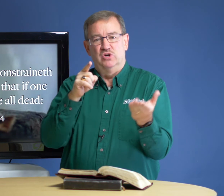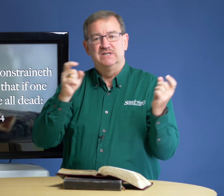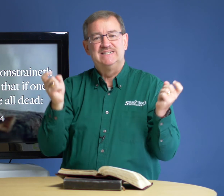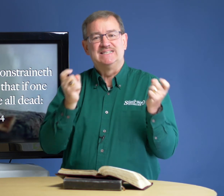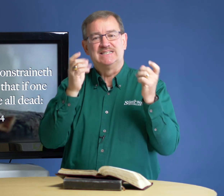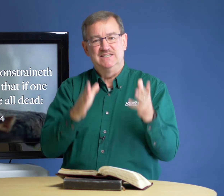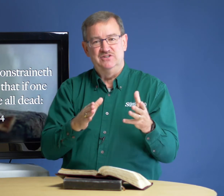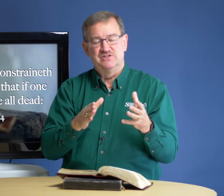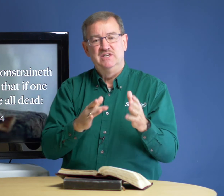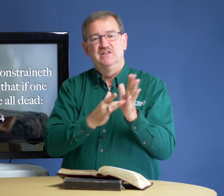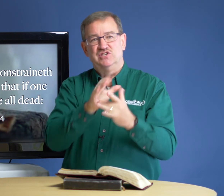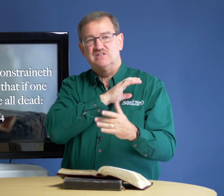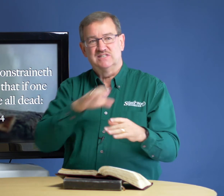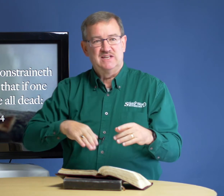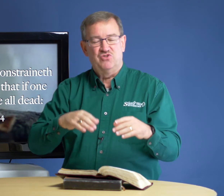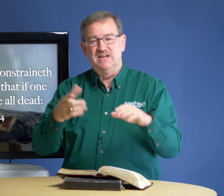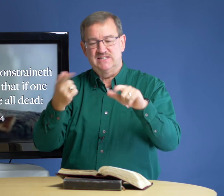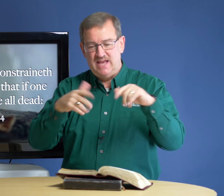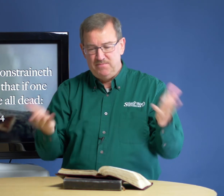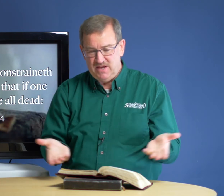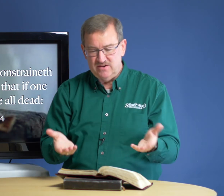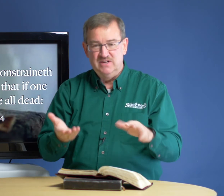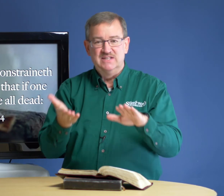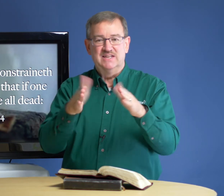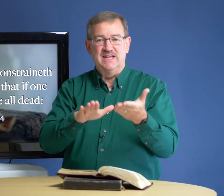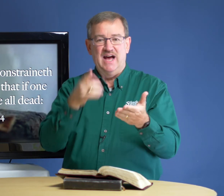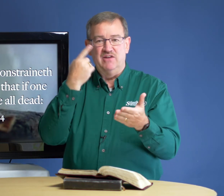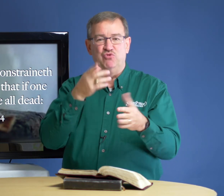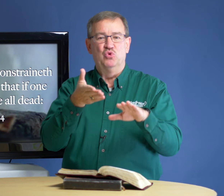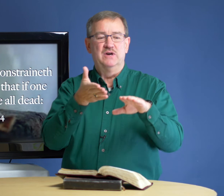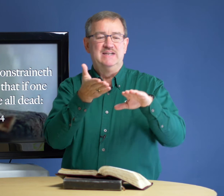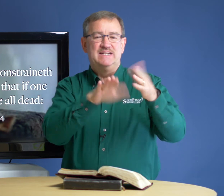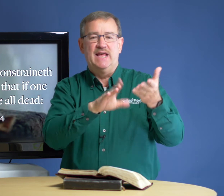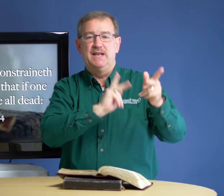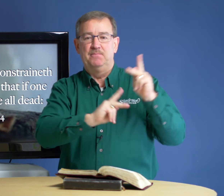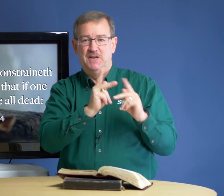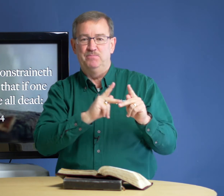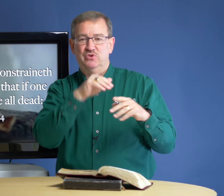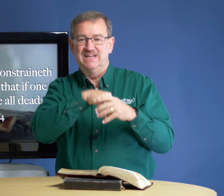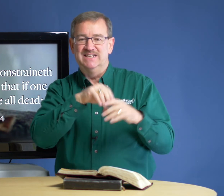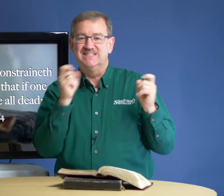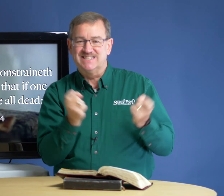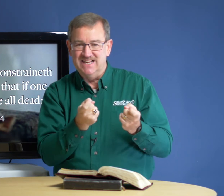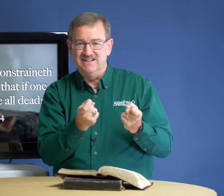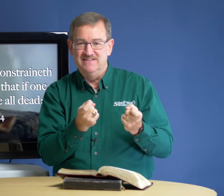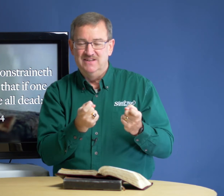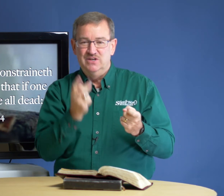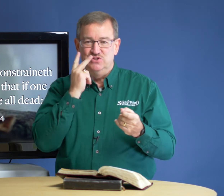sinners. Jesus Christ came here to die for dead people in sin. You